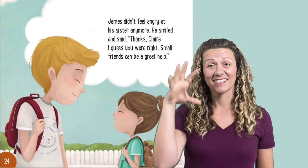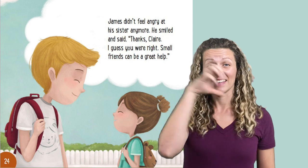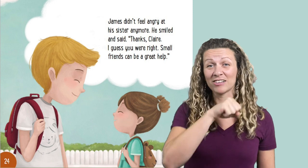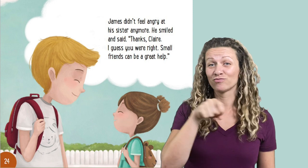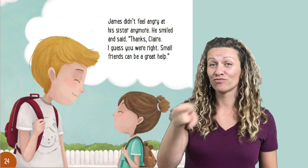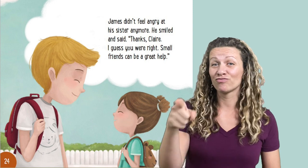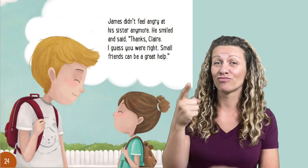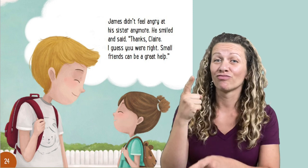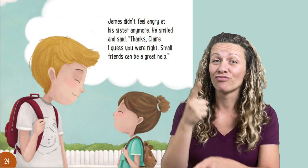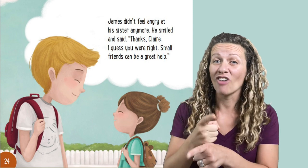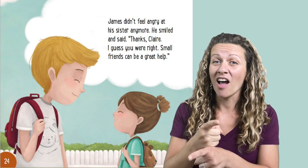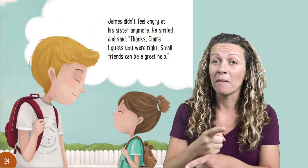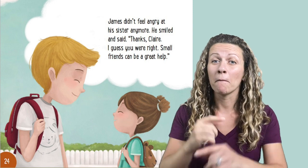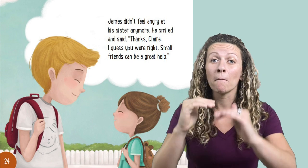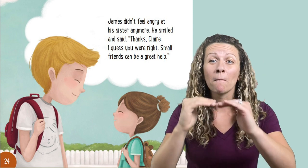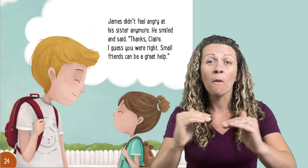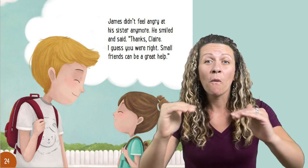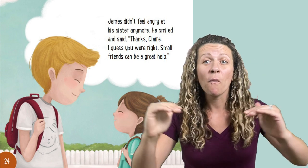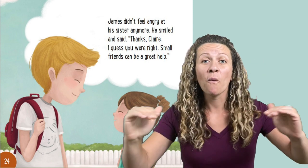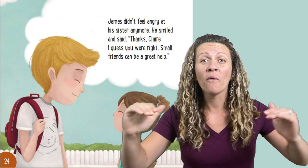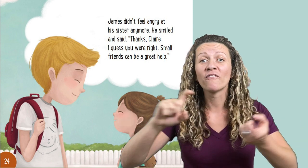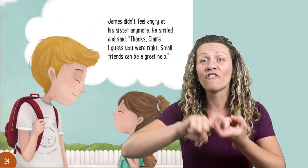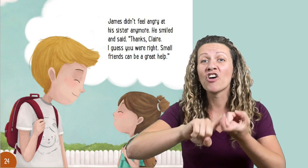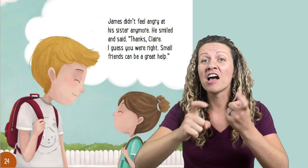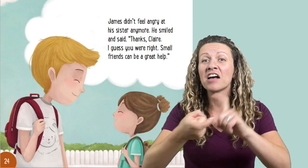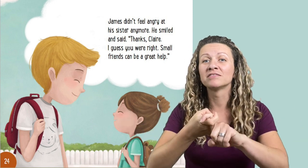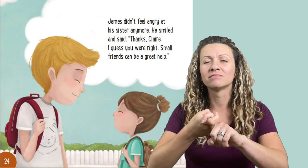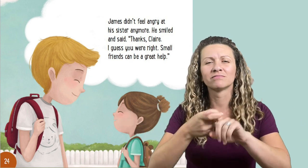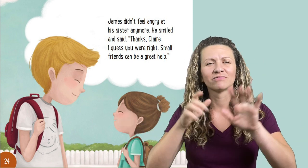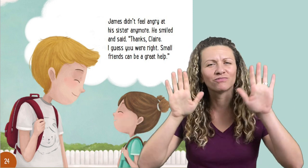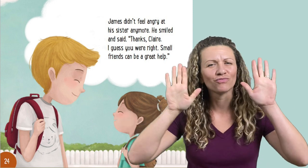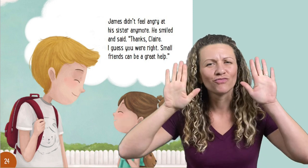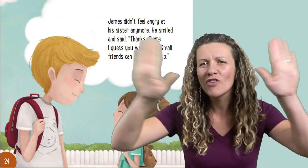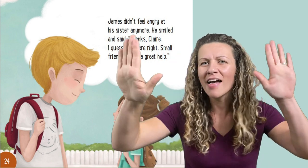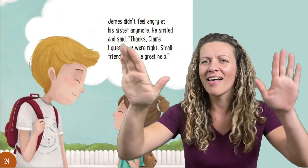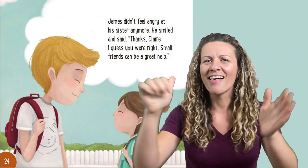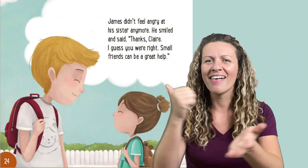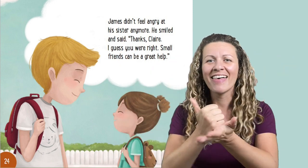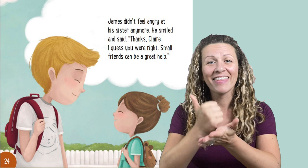I guess you were right. Small friends can be a great help.